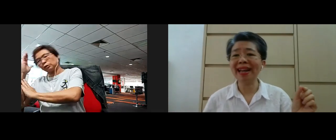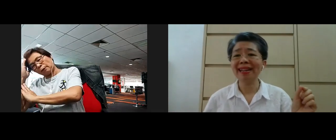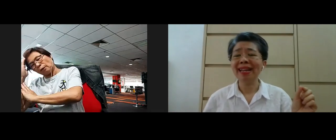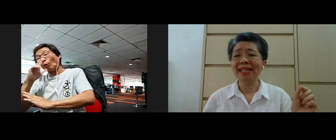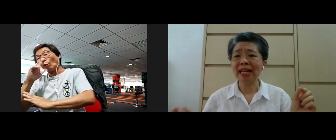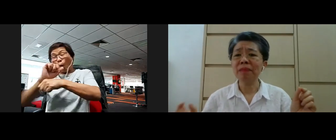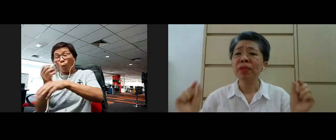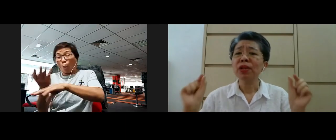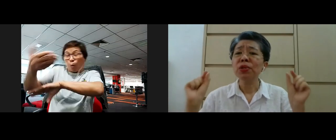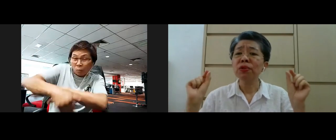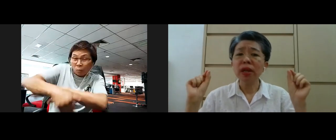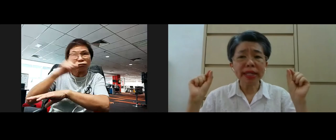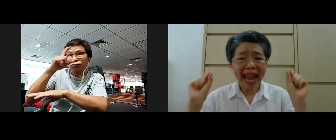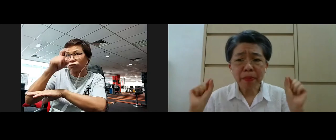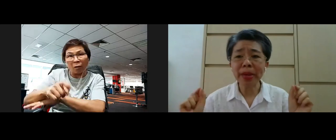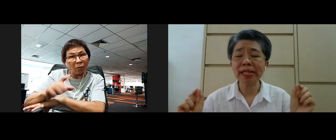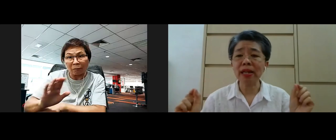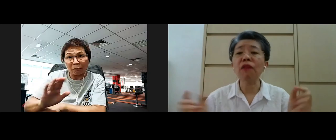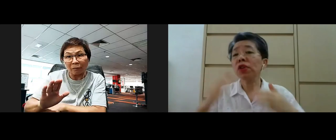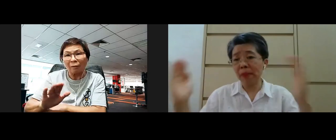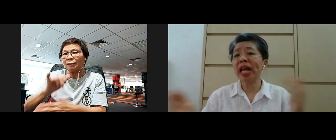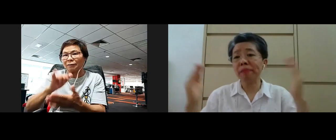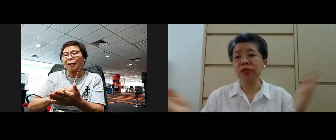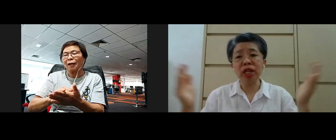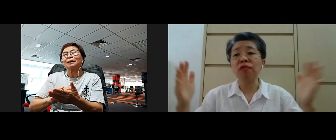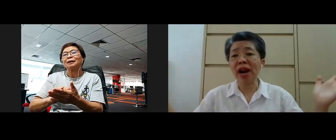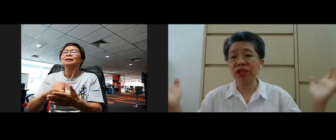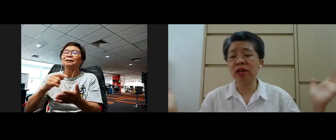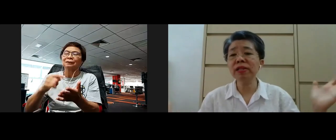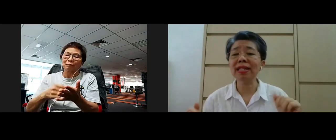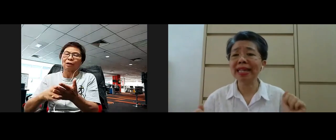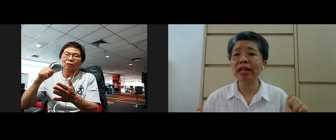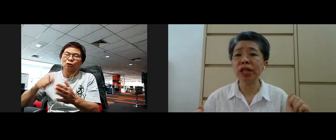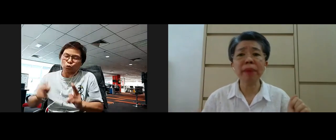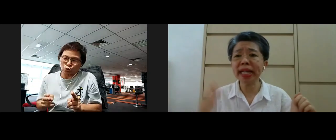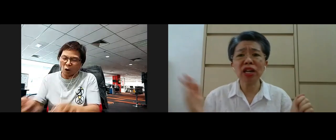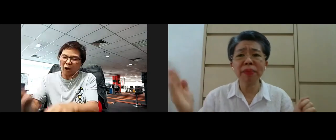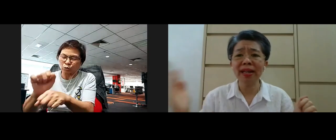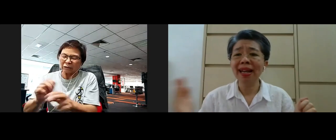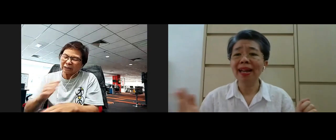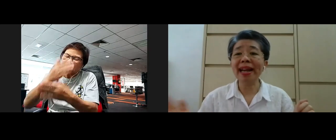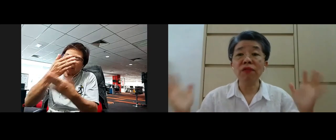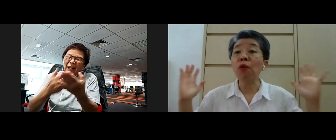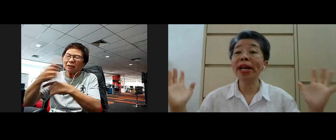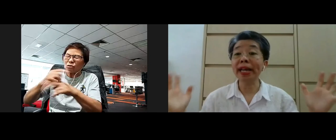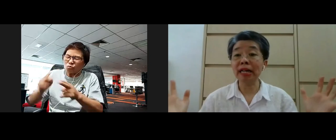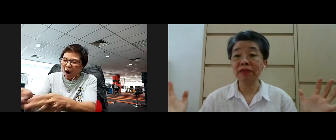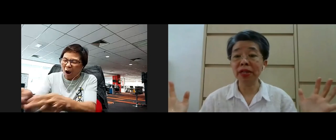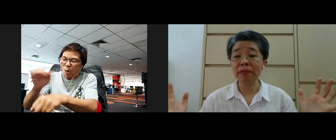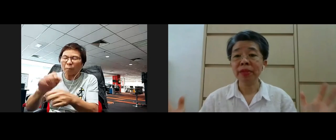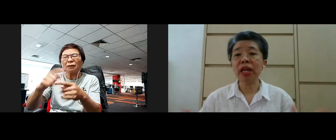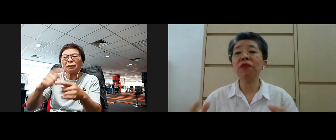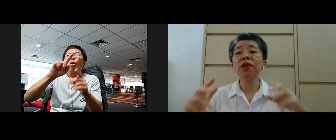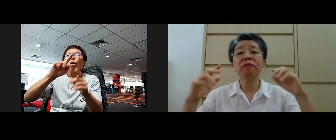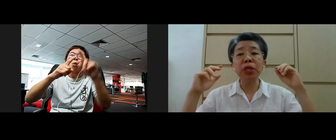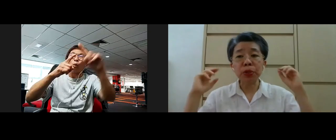through midnight yeah so that basic of course sometimes you need to rush certain days yeah but it cannot be like for one and a half